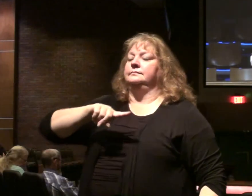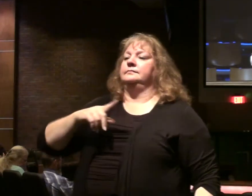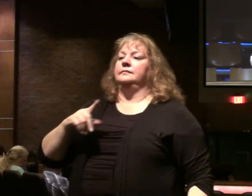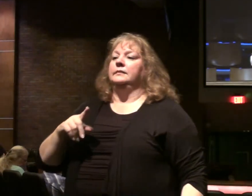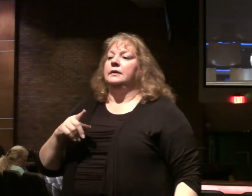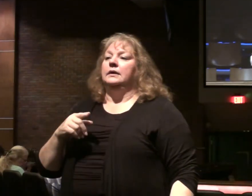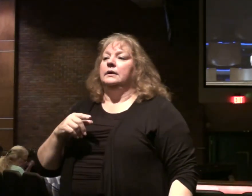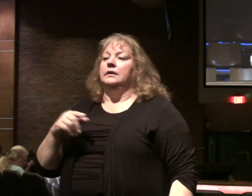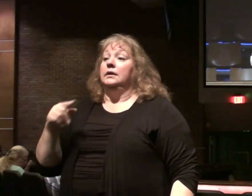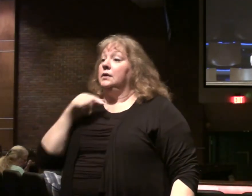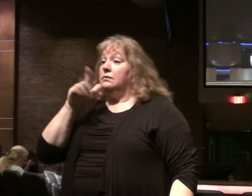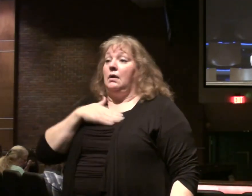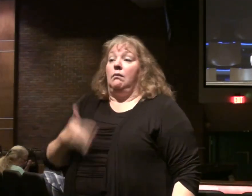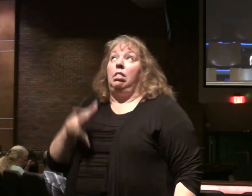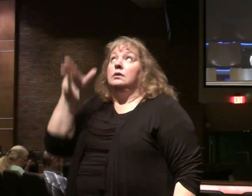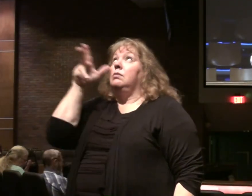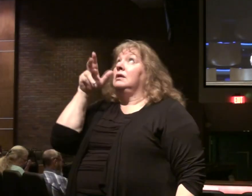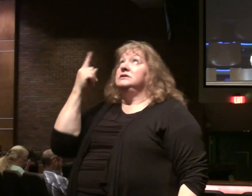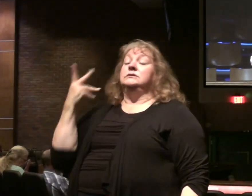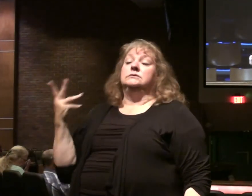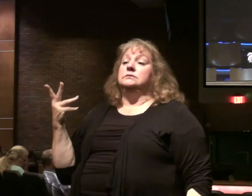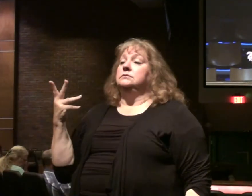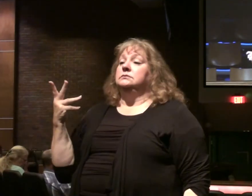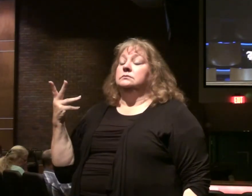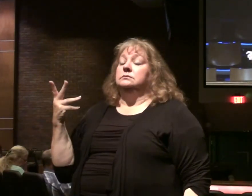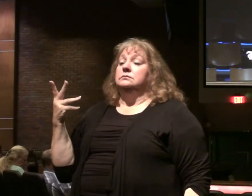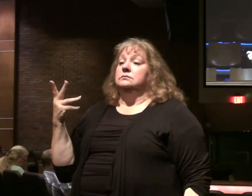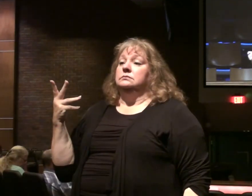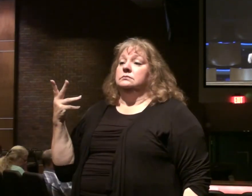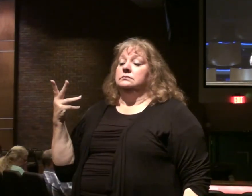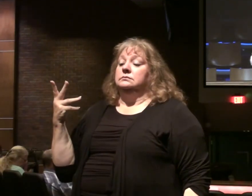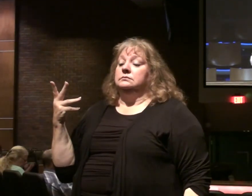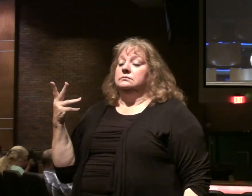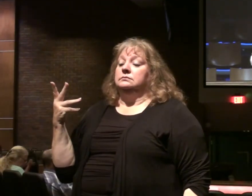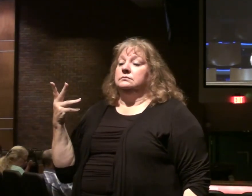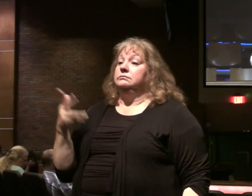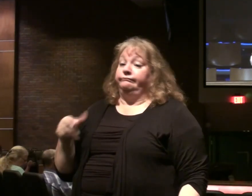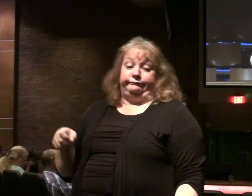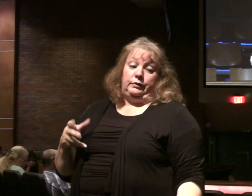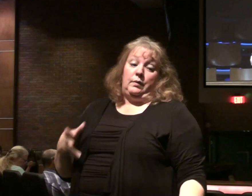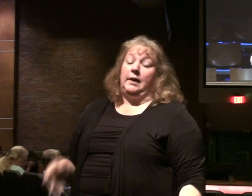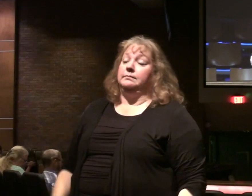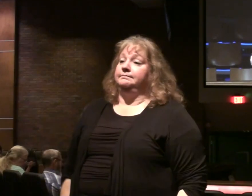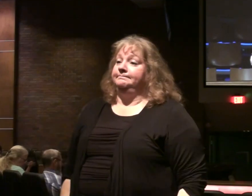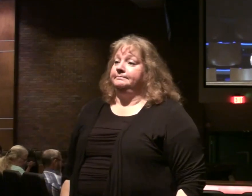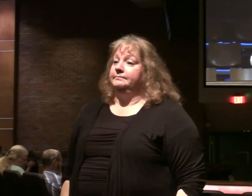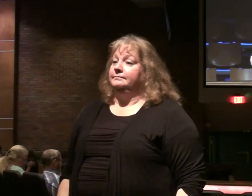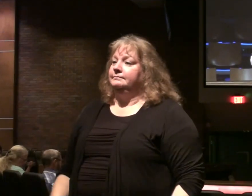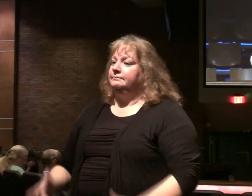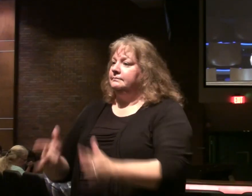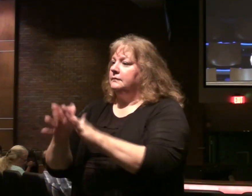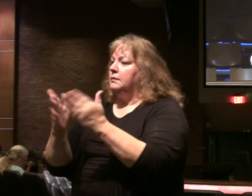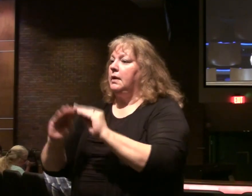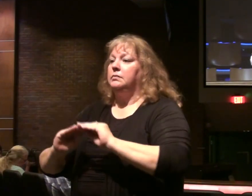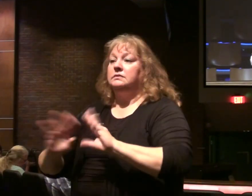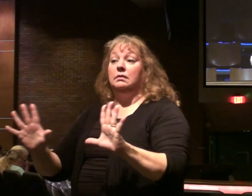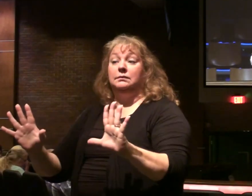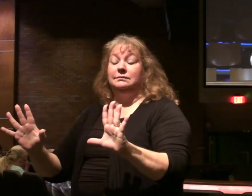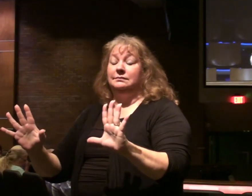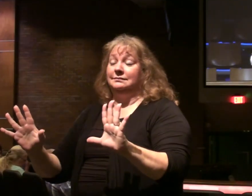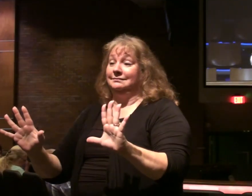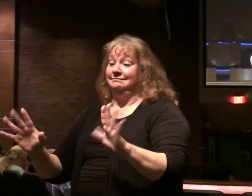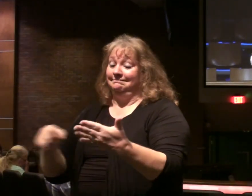You're not willing to listen to these things I say. I say, you'll be thrown out. And Scripture makes clear that's ultimately